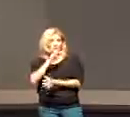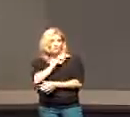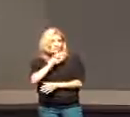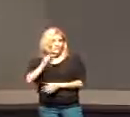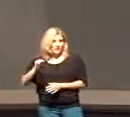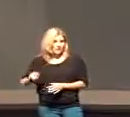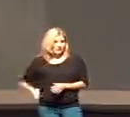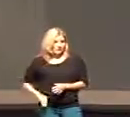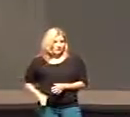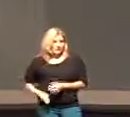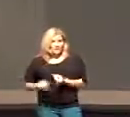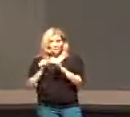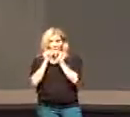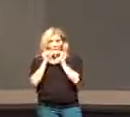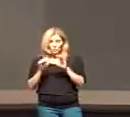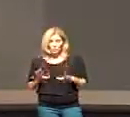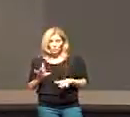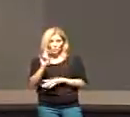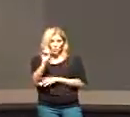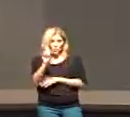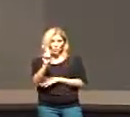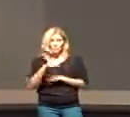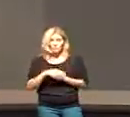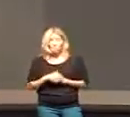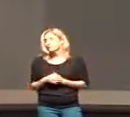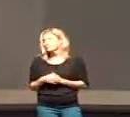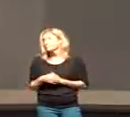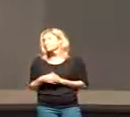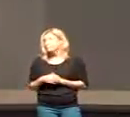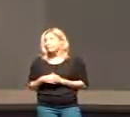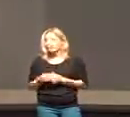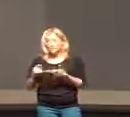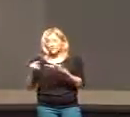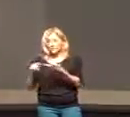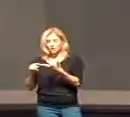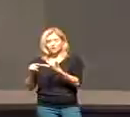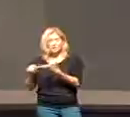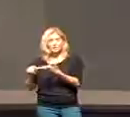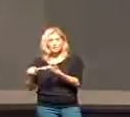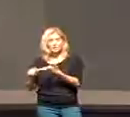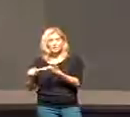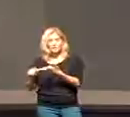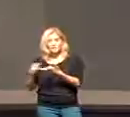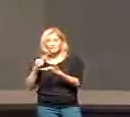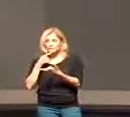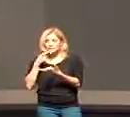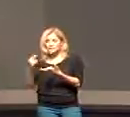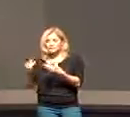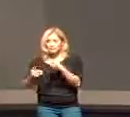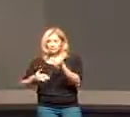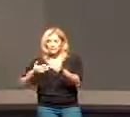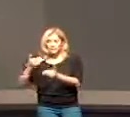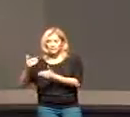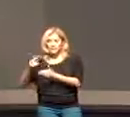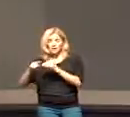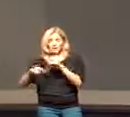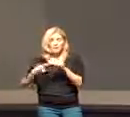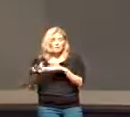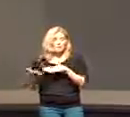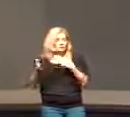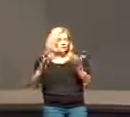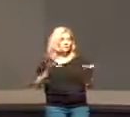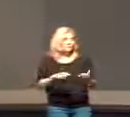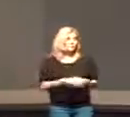Messiah, the anointed one. And then Jesus next lays out his plans about his death.